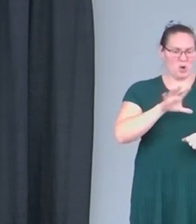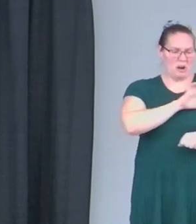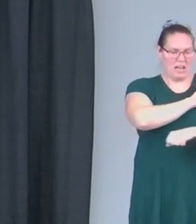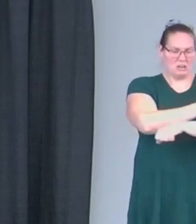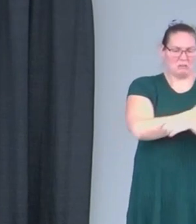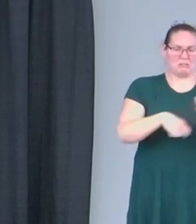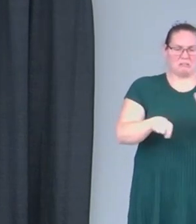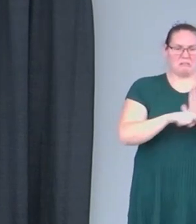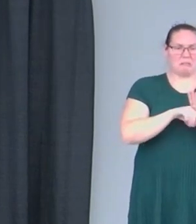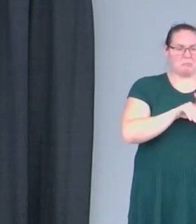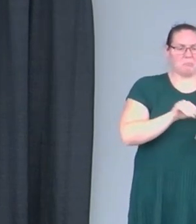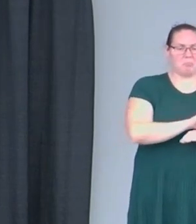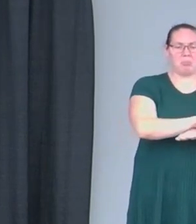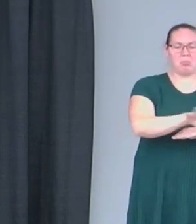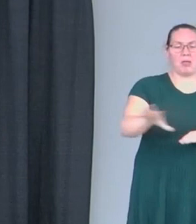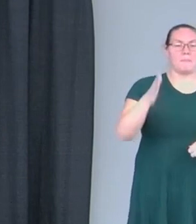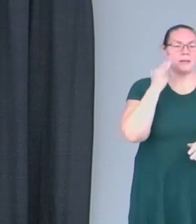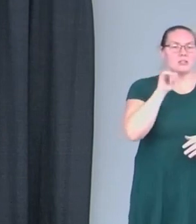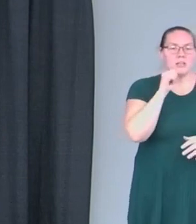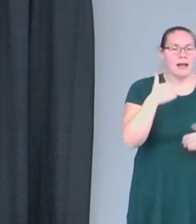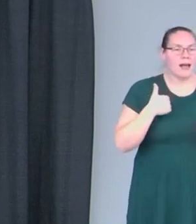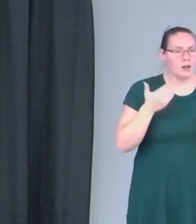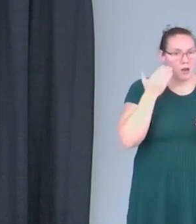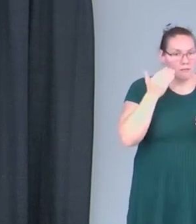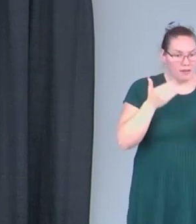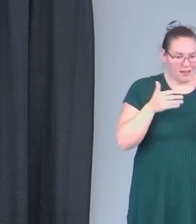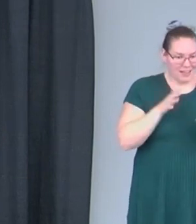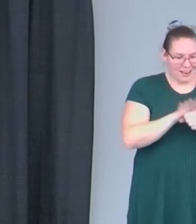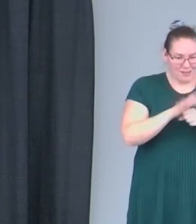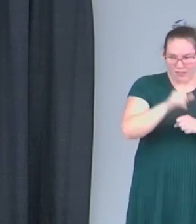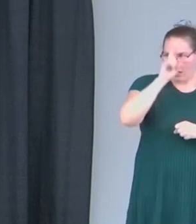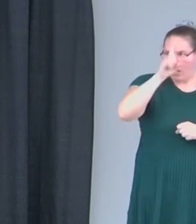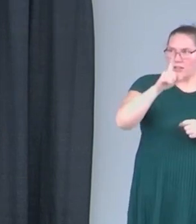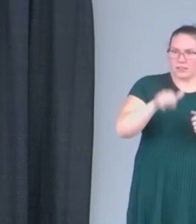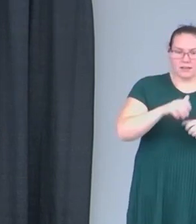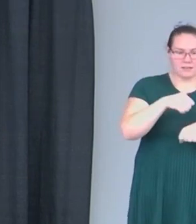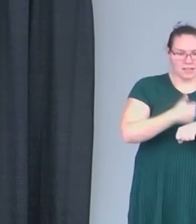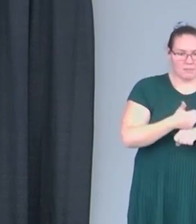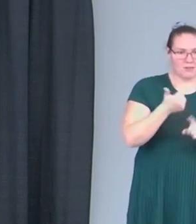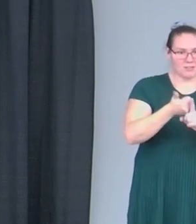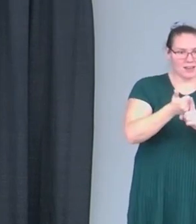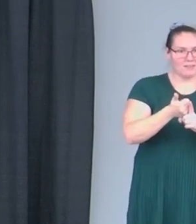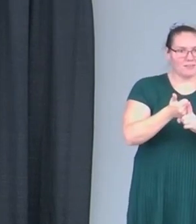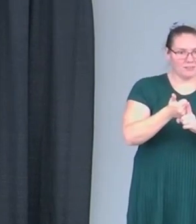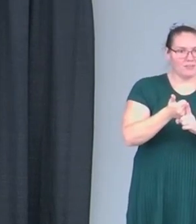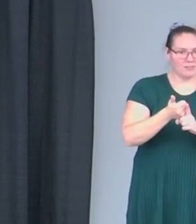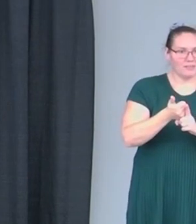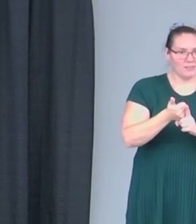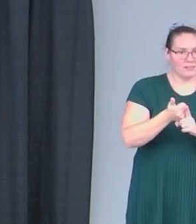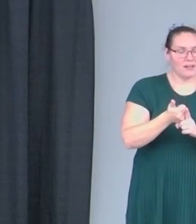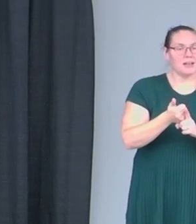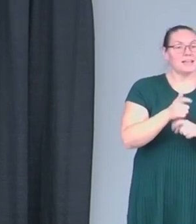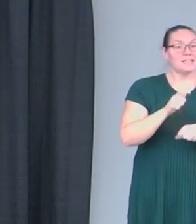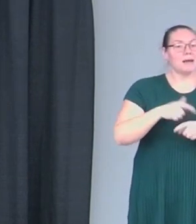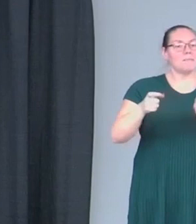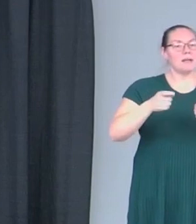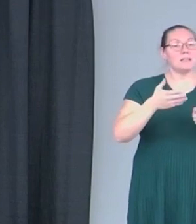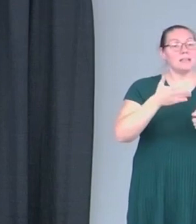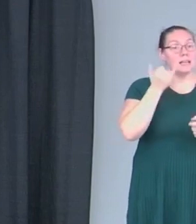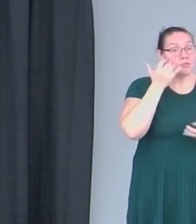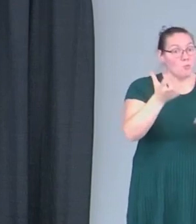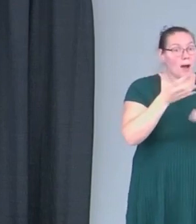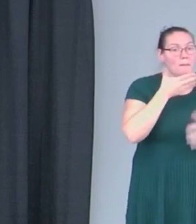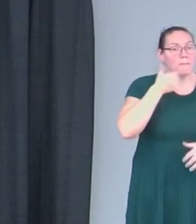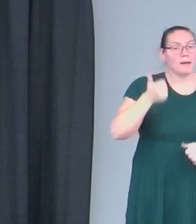understand how to set the tone for yourself at the beginning of the day. Time management is only important if you want a better life.